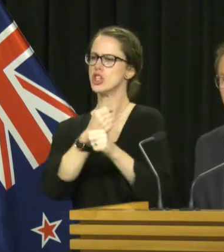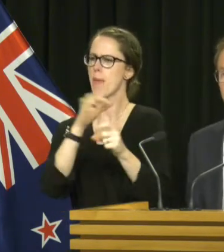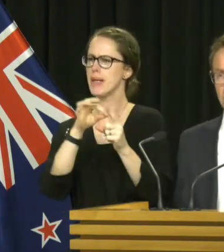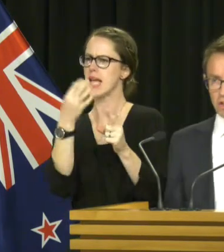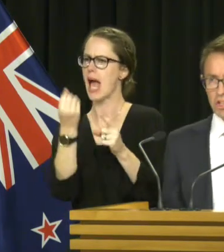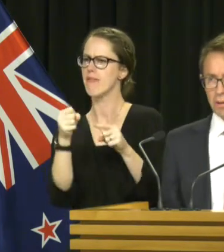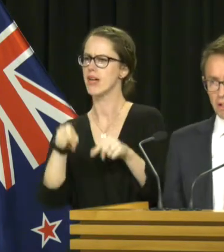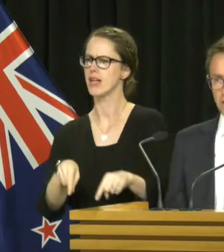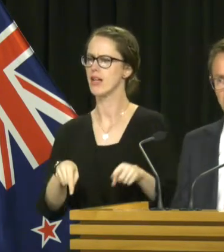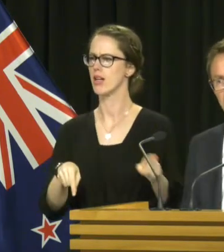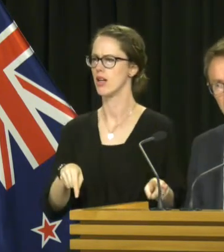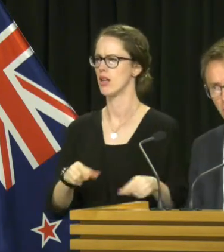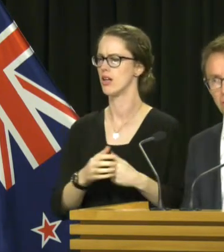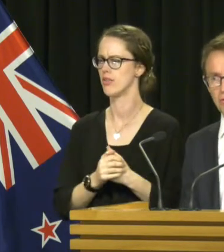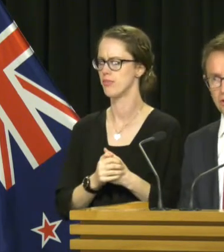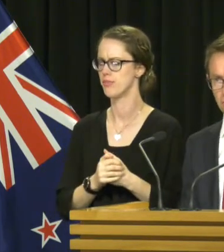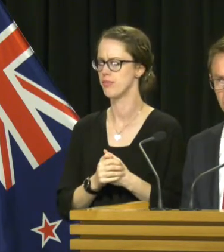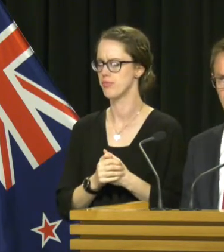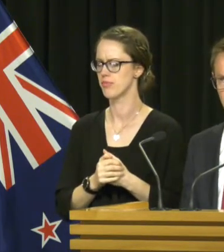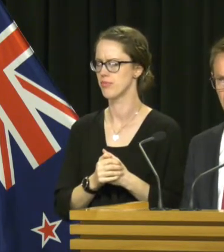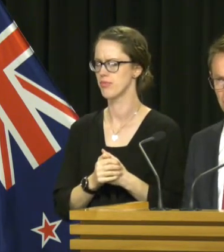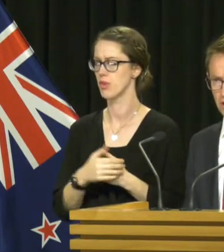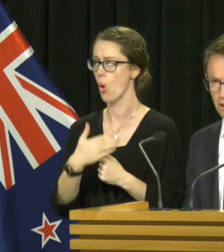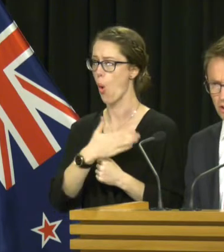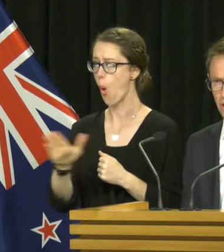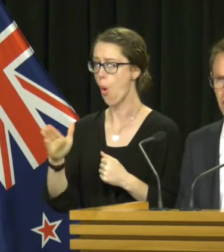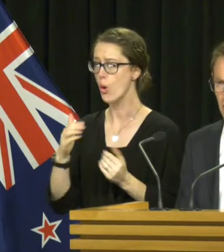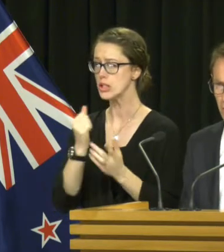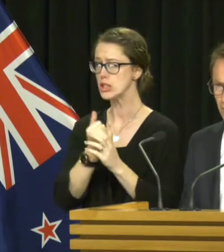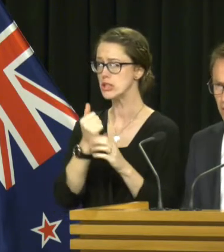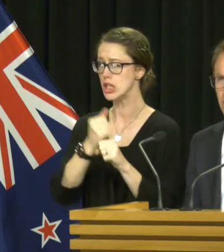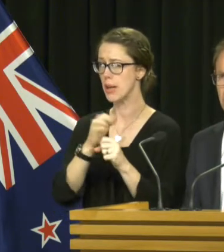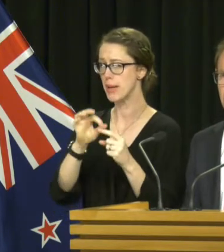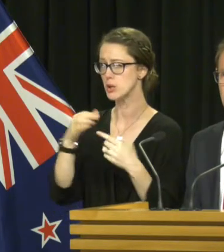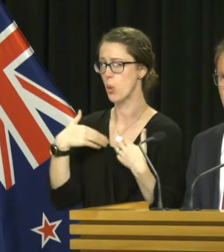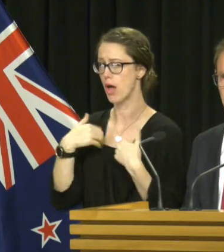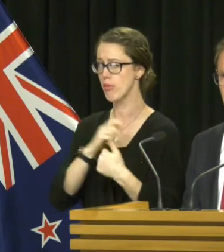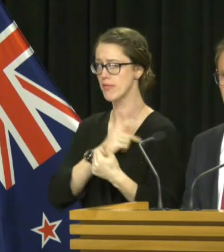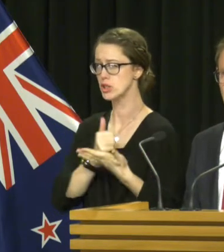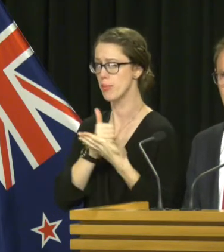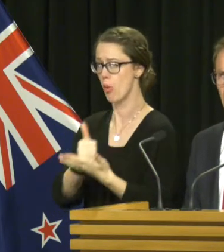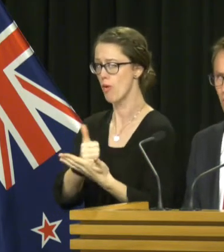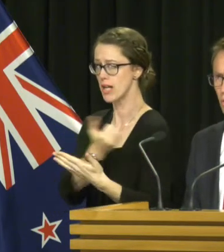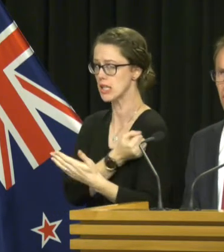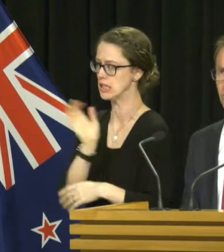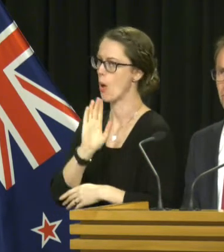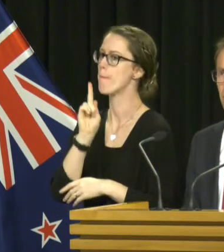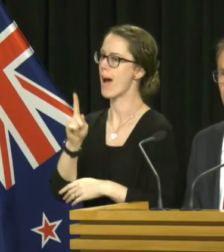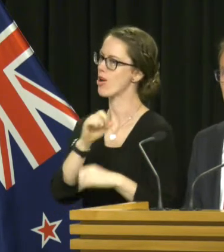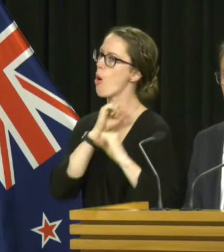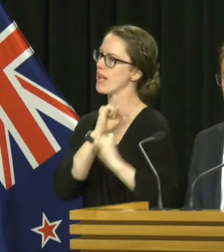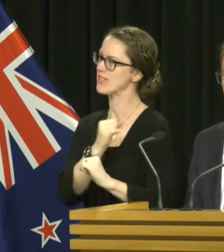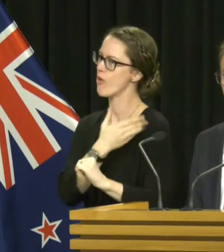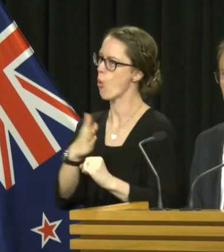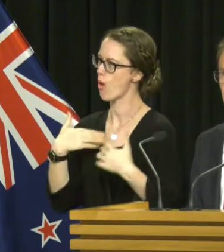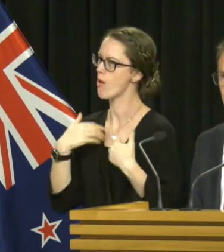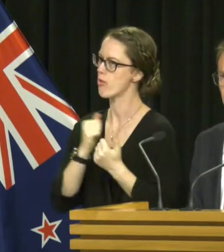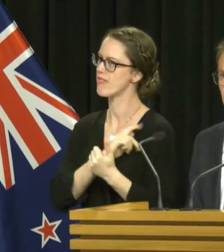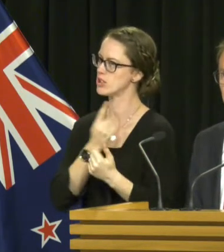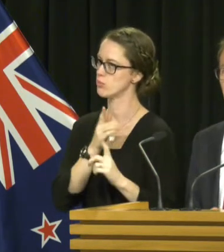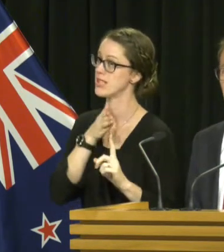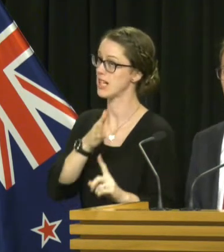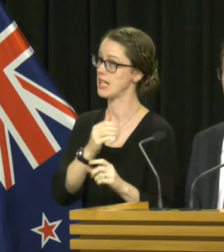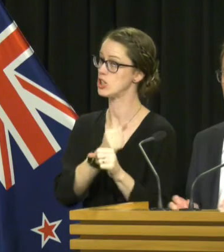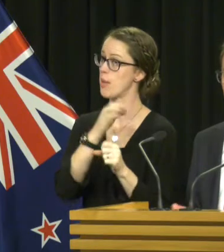Not every GP and not every health professional supports vaccination. However, there is an obligation on all health professionals and particularly